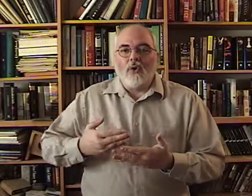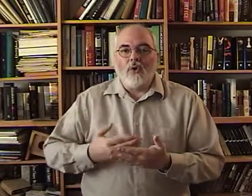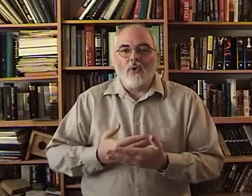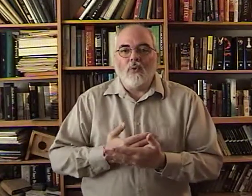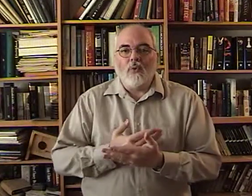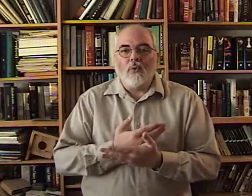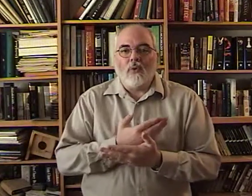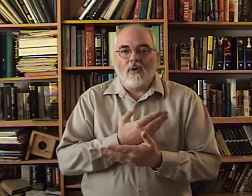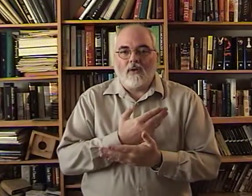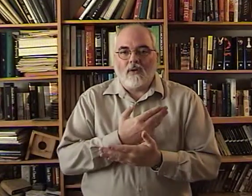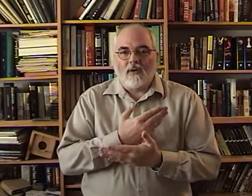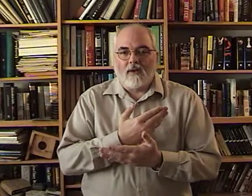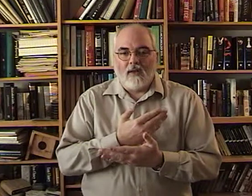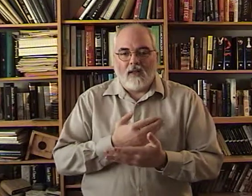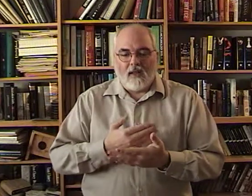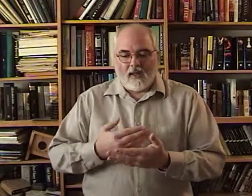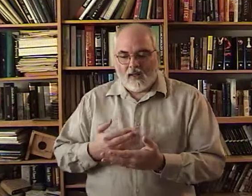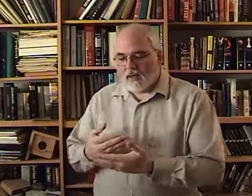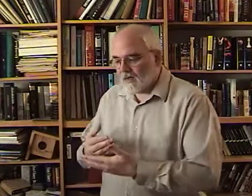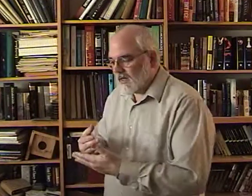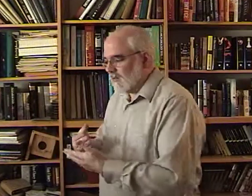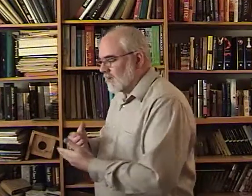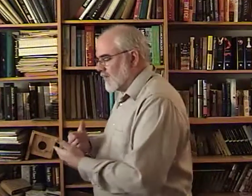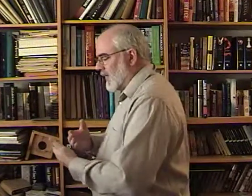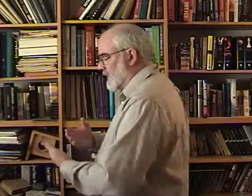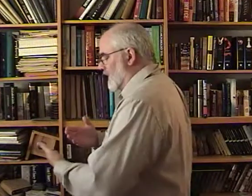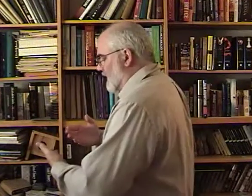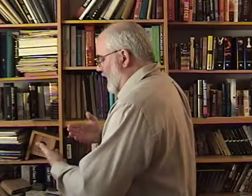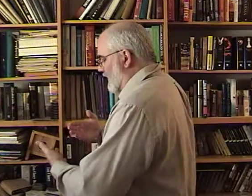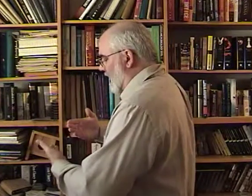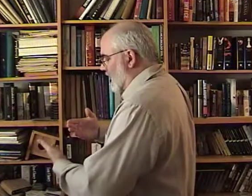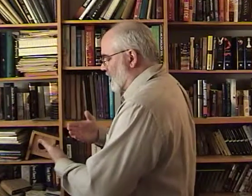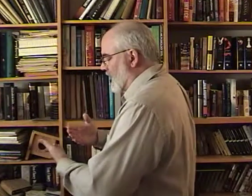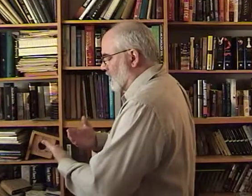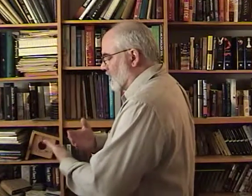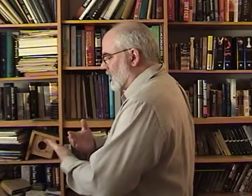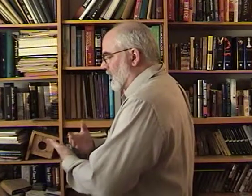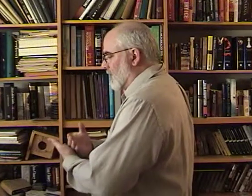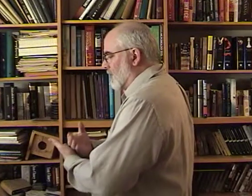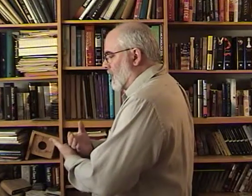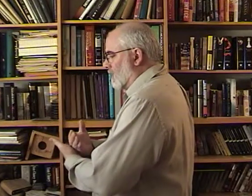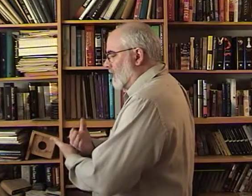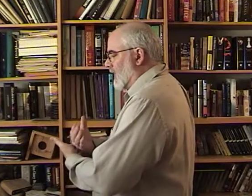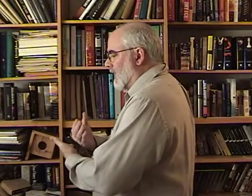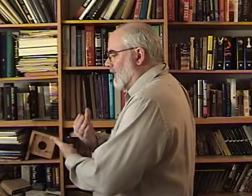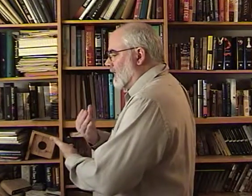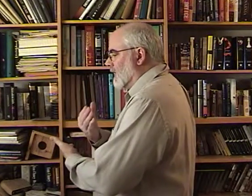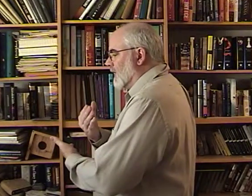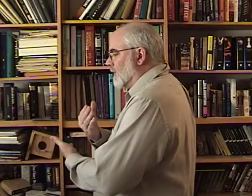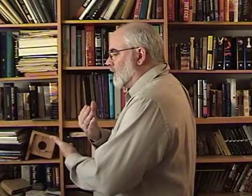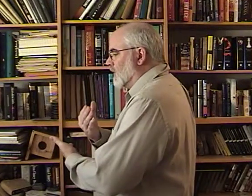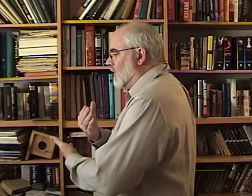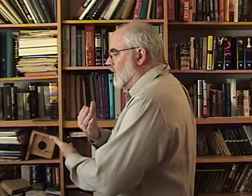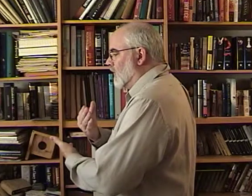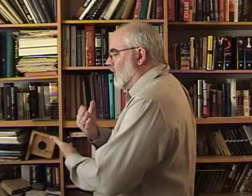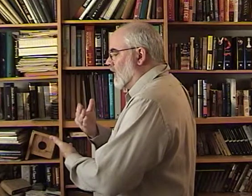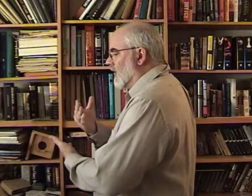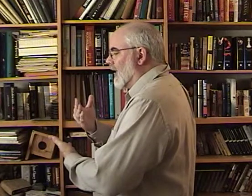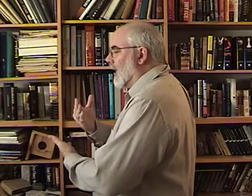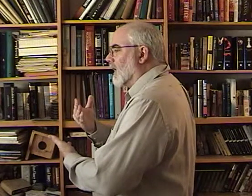new. And we'll come to the side. So you can see. It's kind of the knuckles. Hitting the palm of the hand. New. I'm